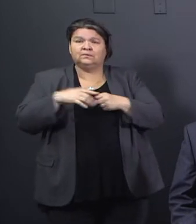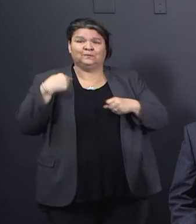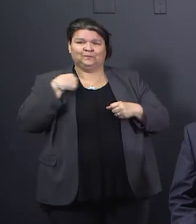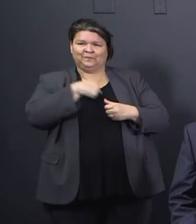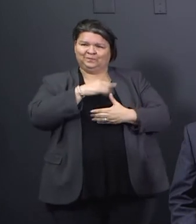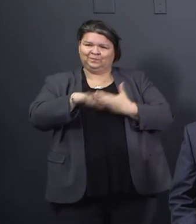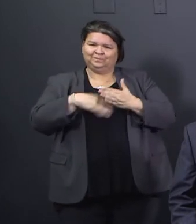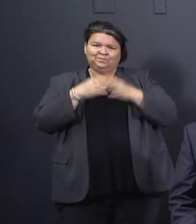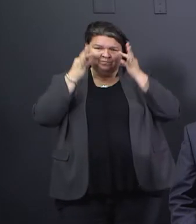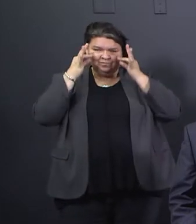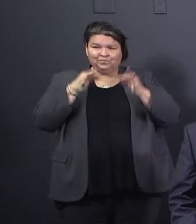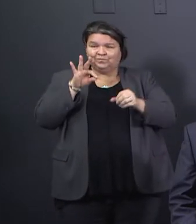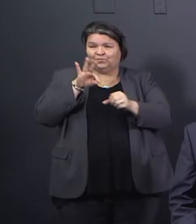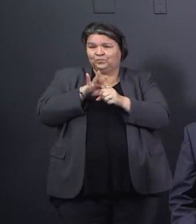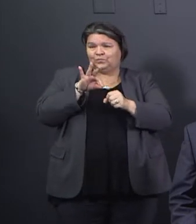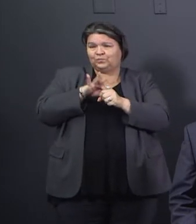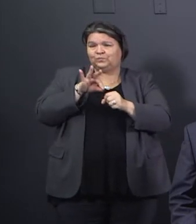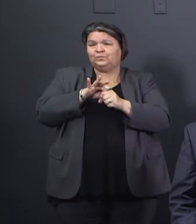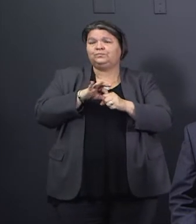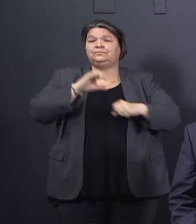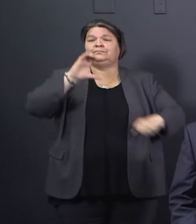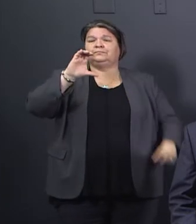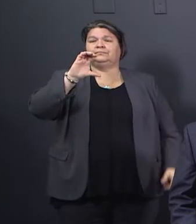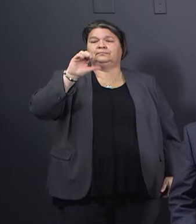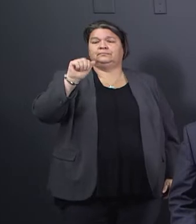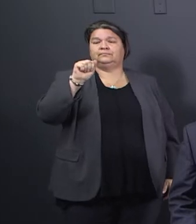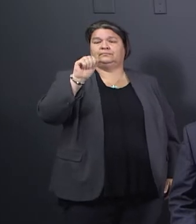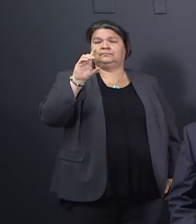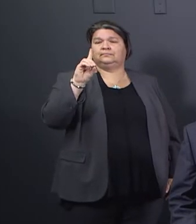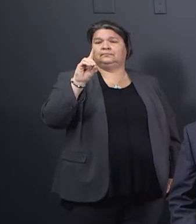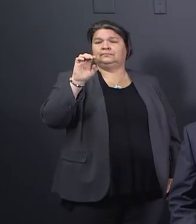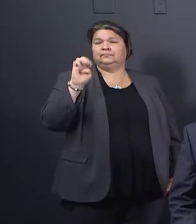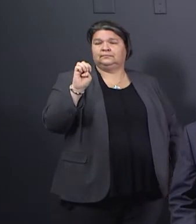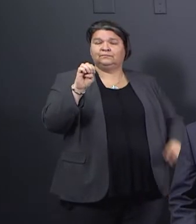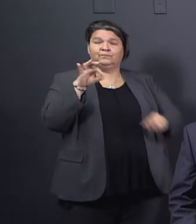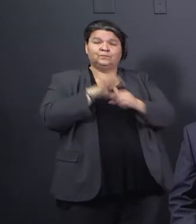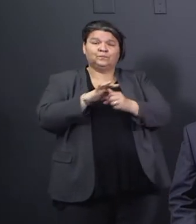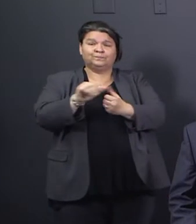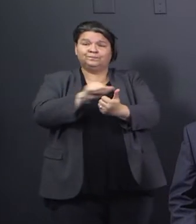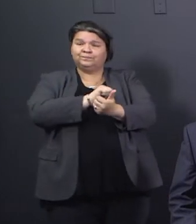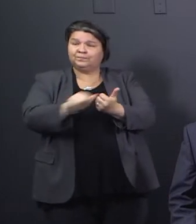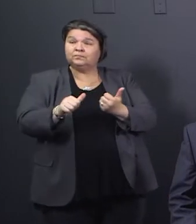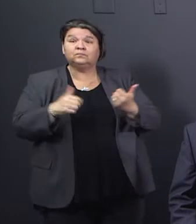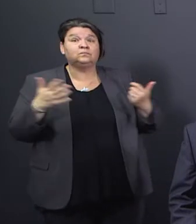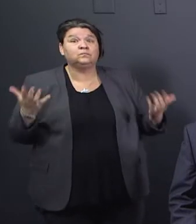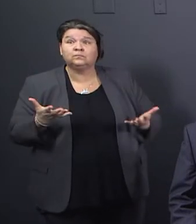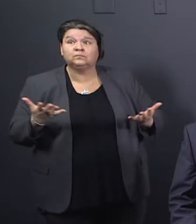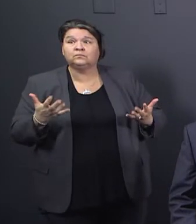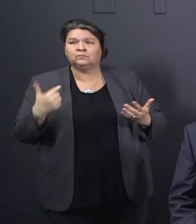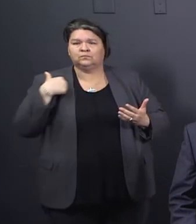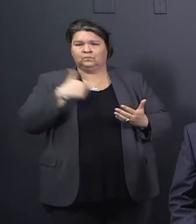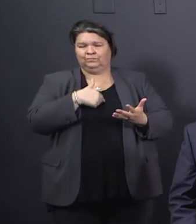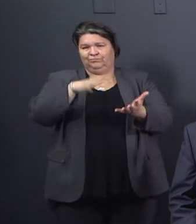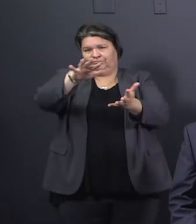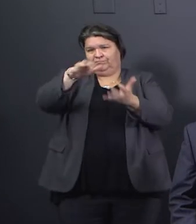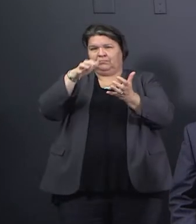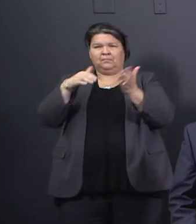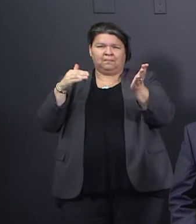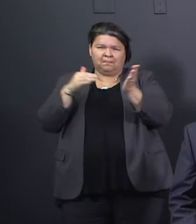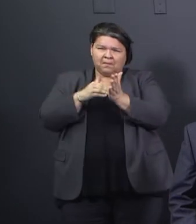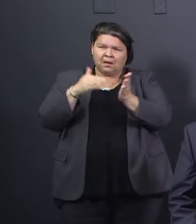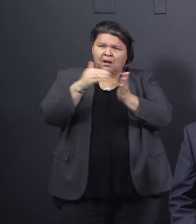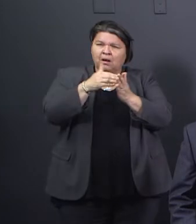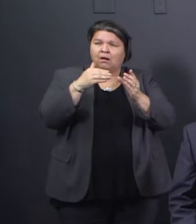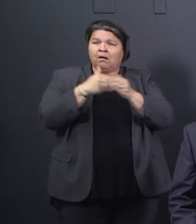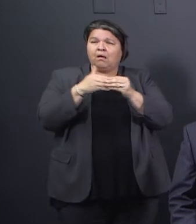Tarrant County is getting $2.5 million direct, Fort Worth $4.3 million and Arlington $2 million. And those